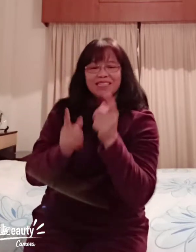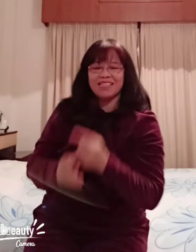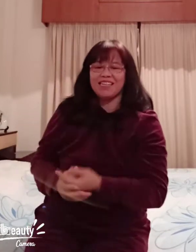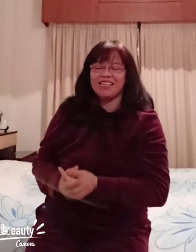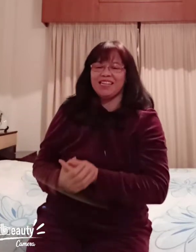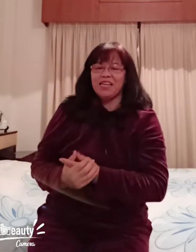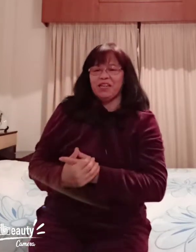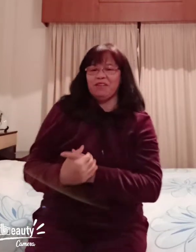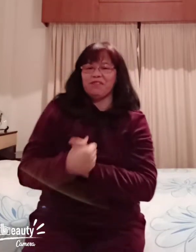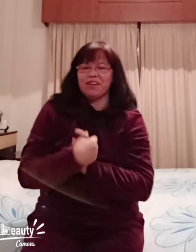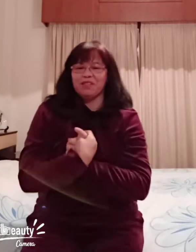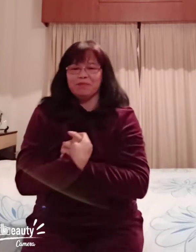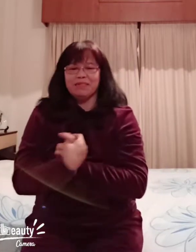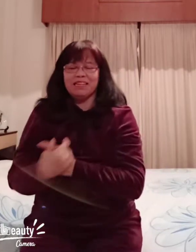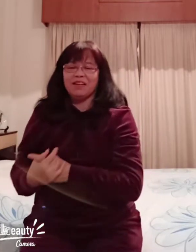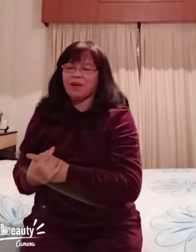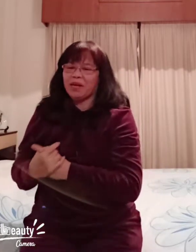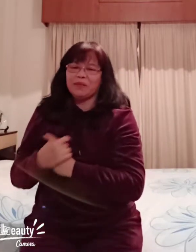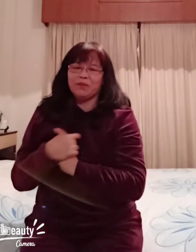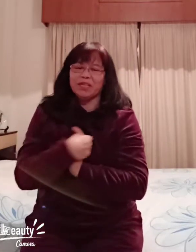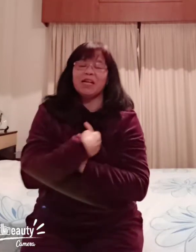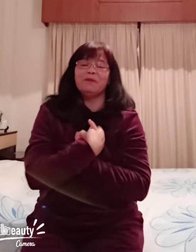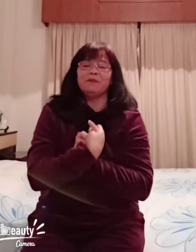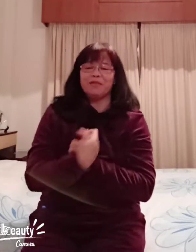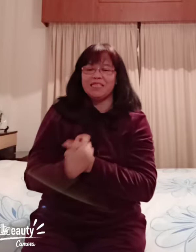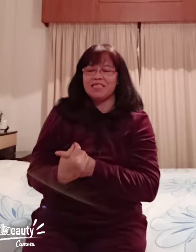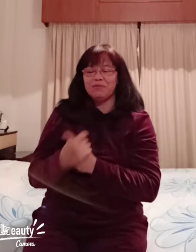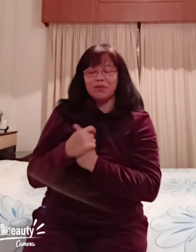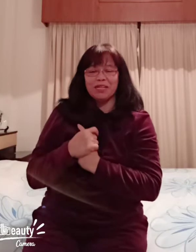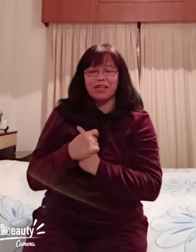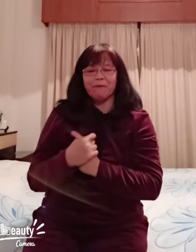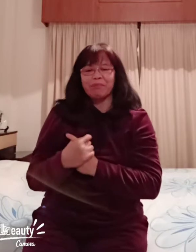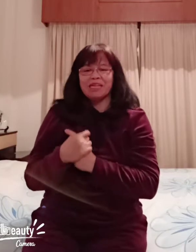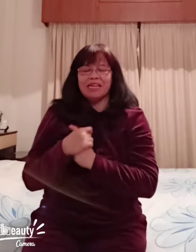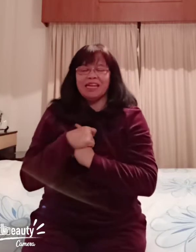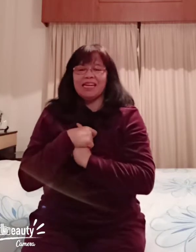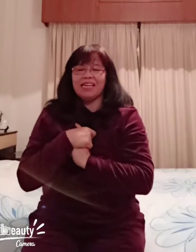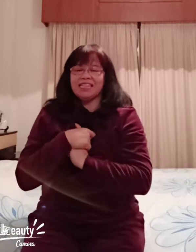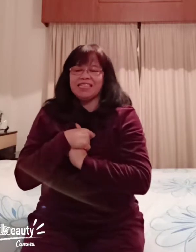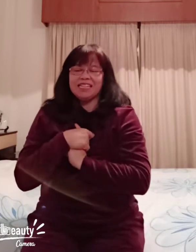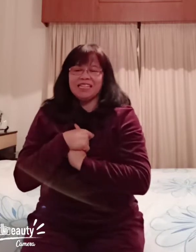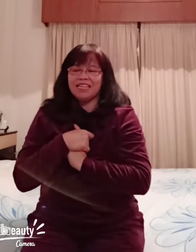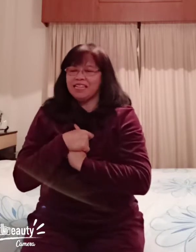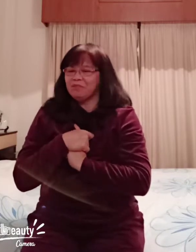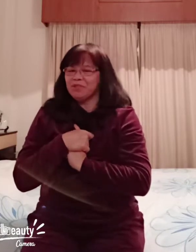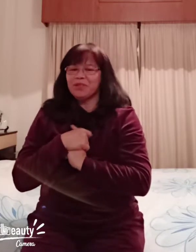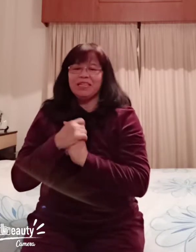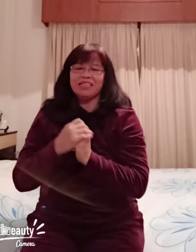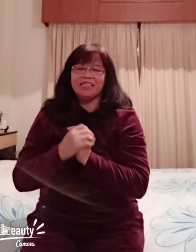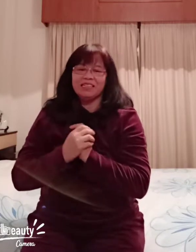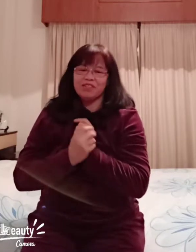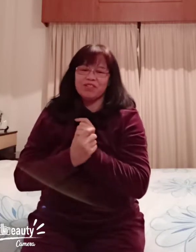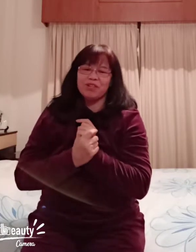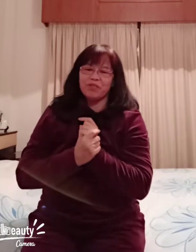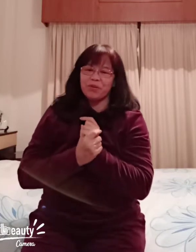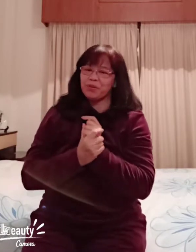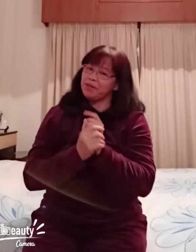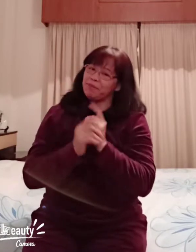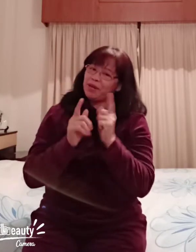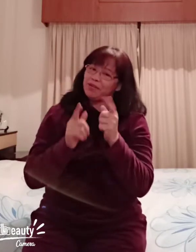if God's willing they will come on Monday morning and I'm calling the attention of all the parents